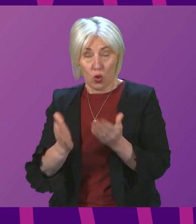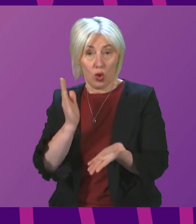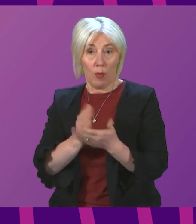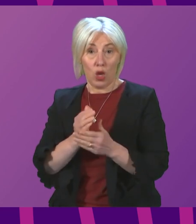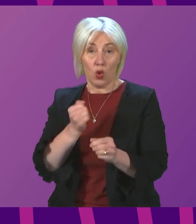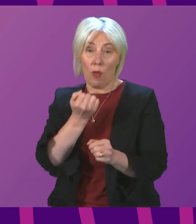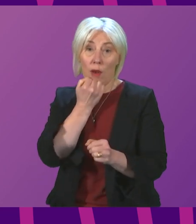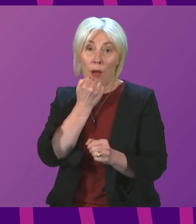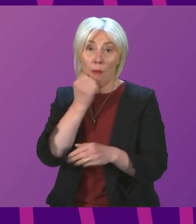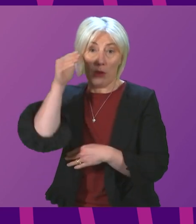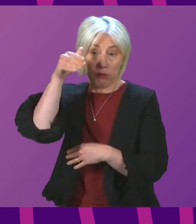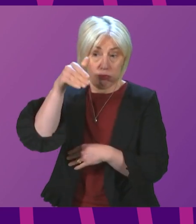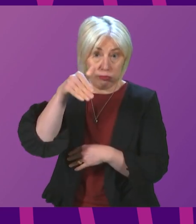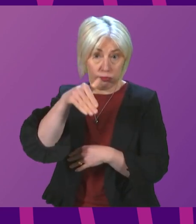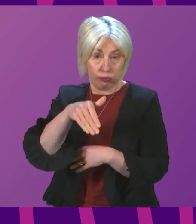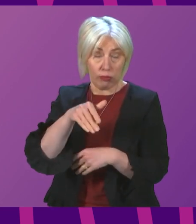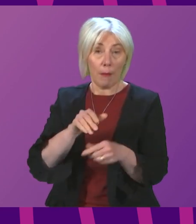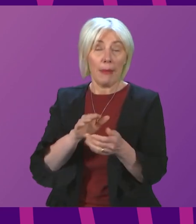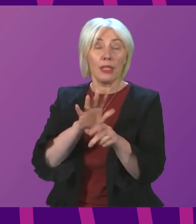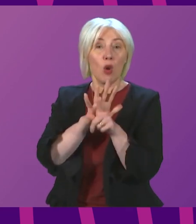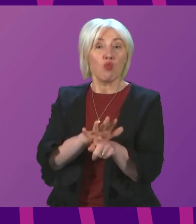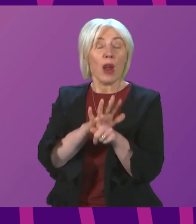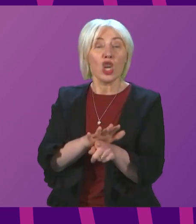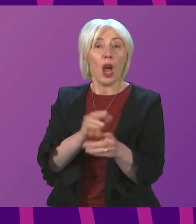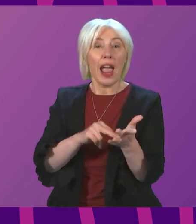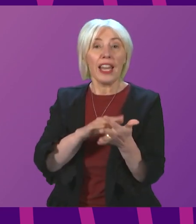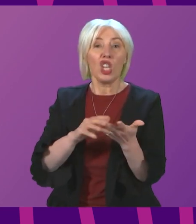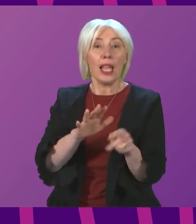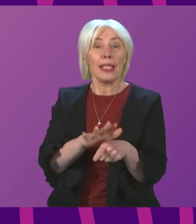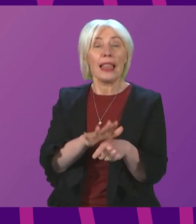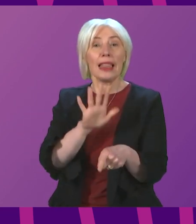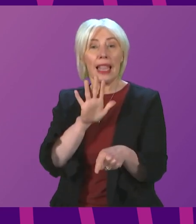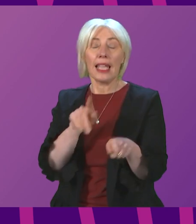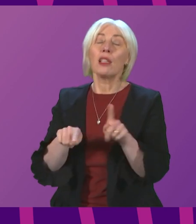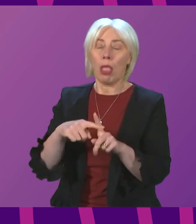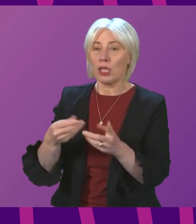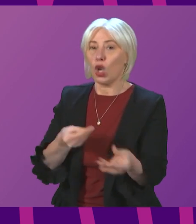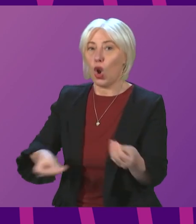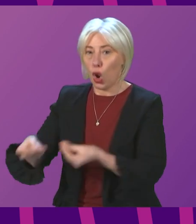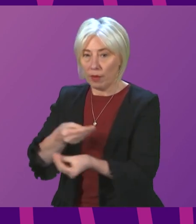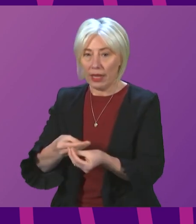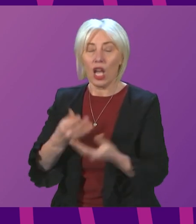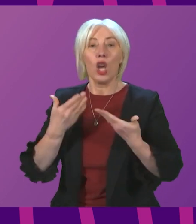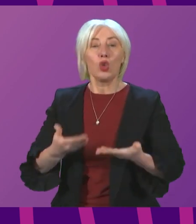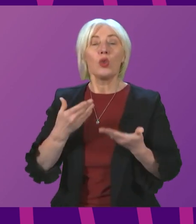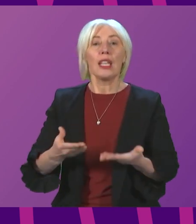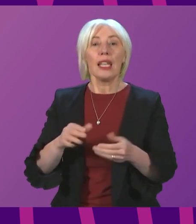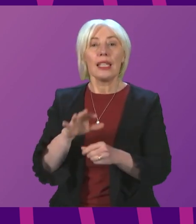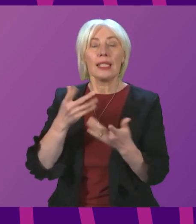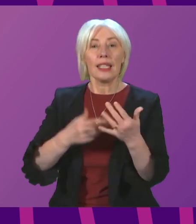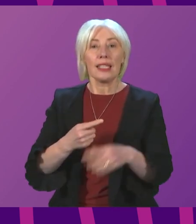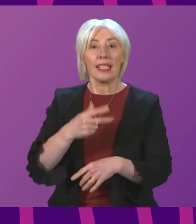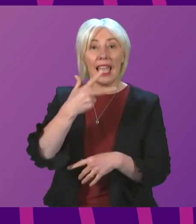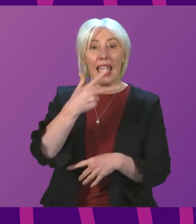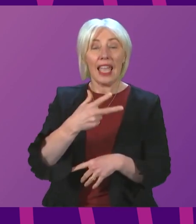trend and reduce pressure on the National Health Service and also the economy. First though, today's statistics. 8,022